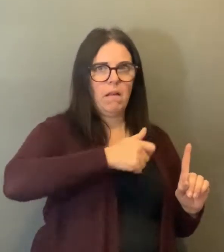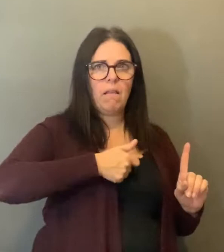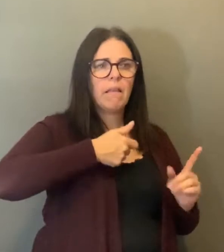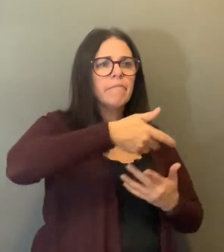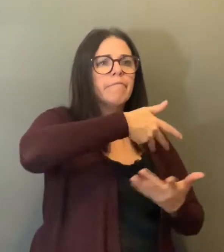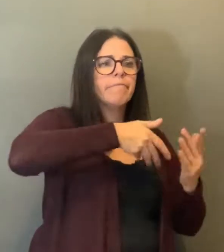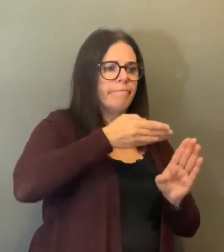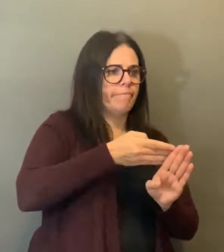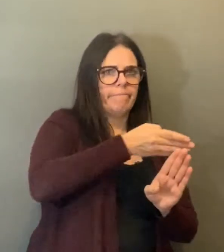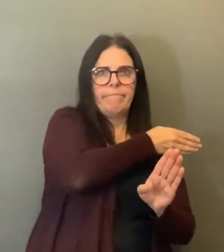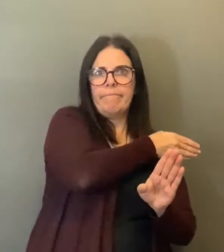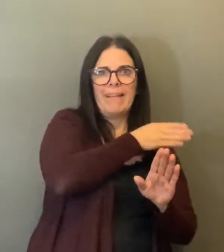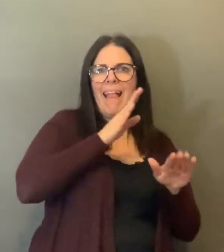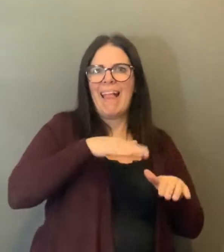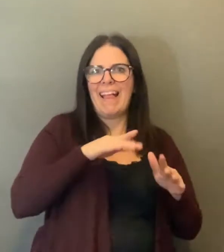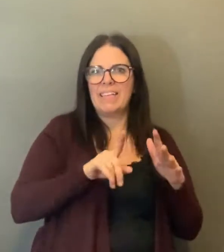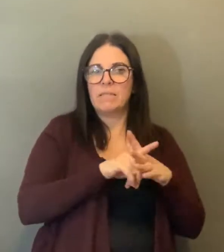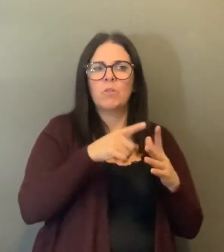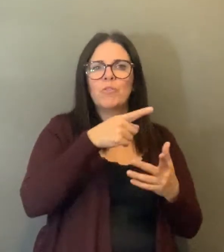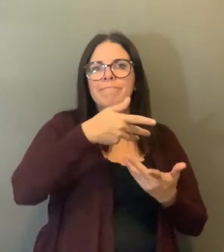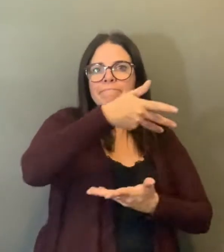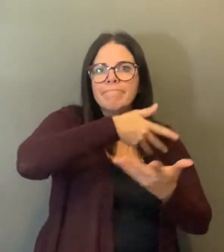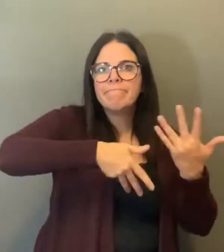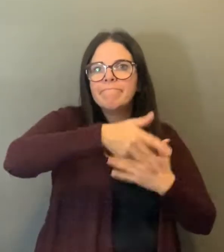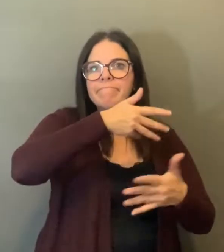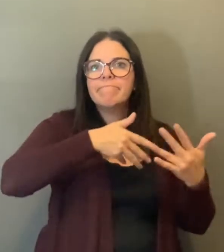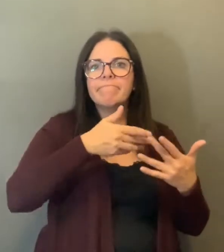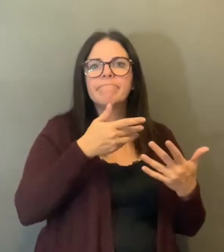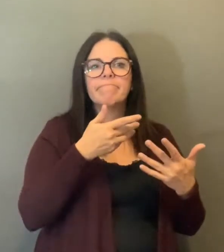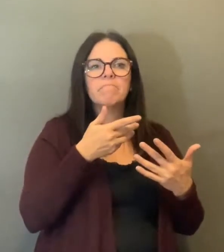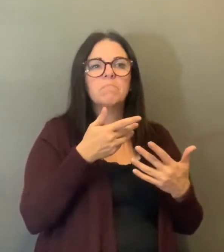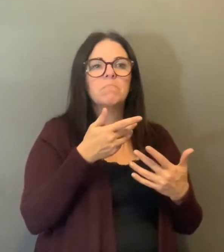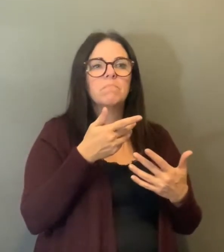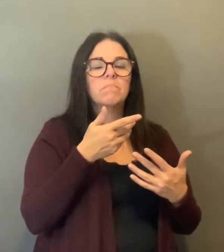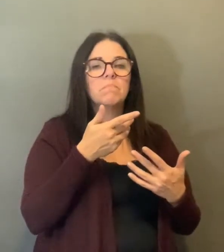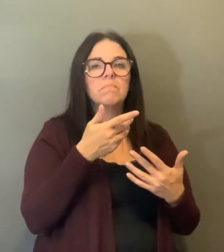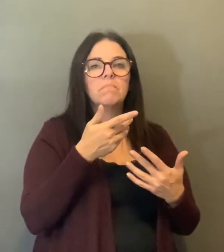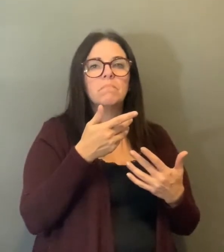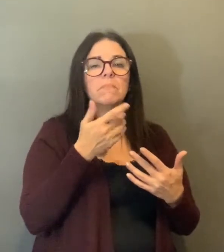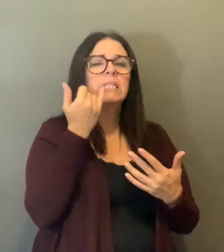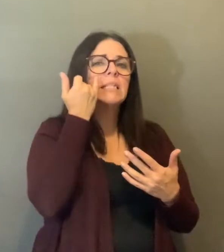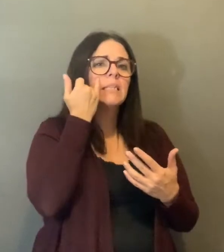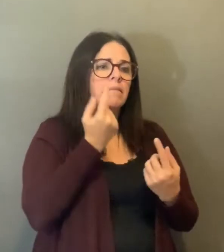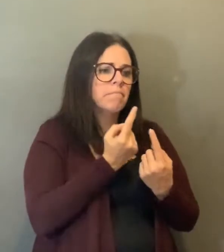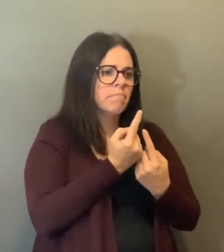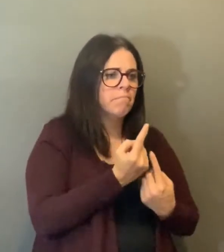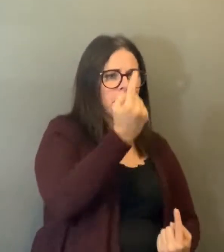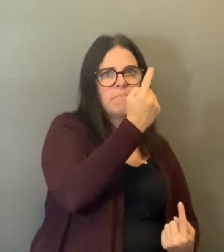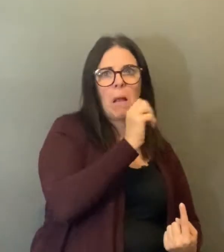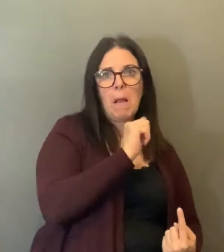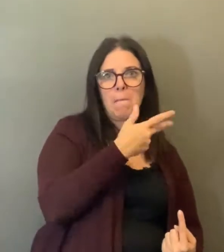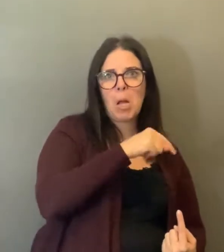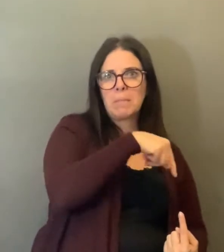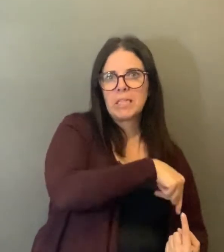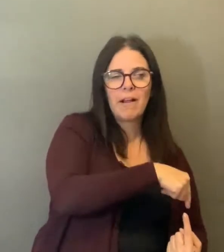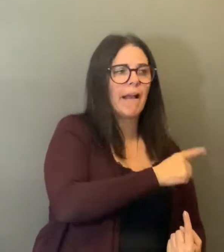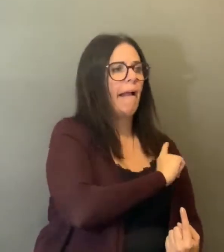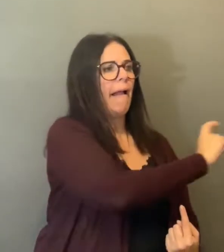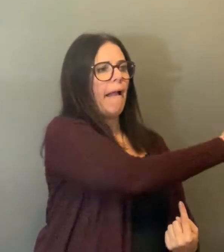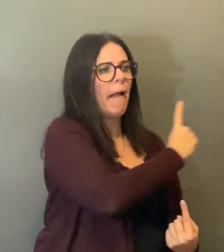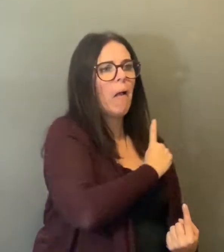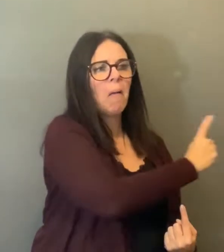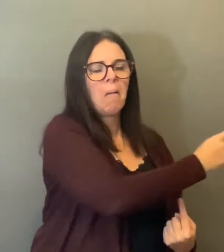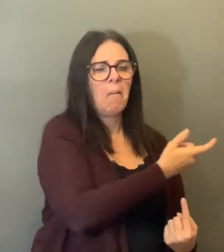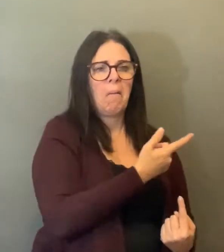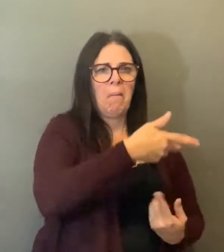symptomatic and everyone was living in the same, let's say, like they're not separated by like, you know, there's a